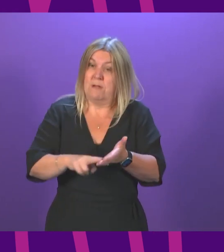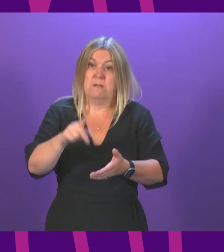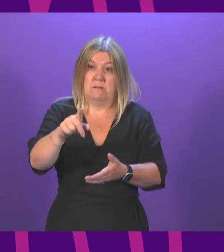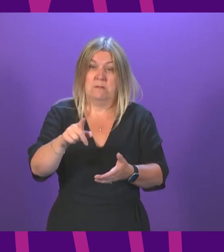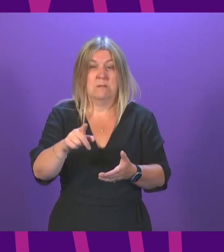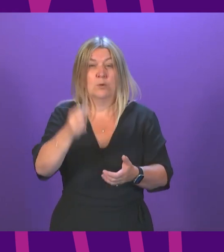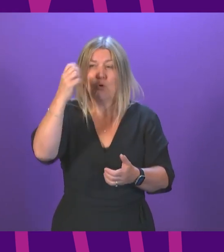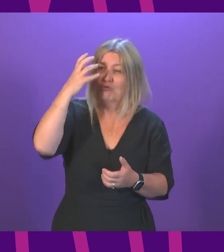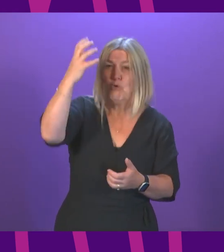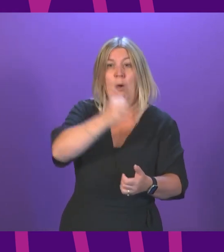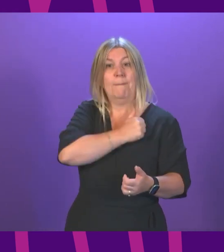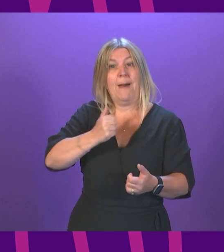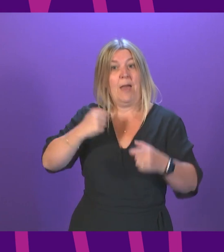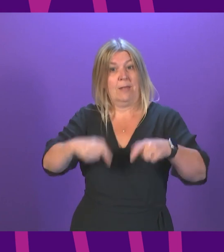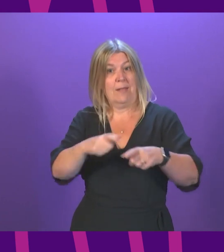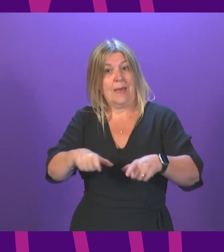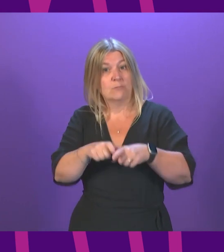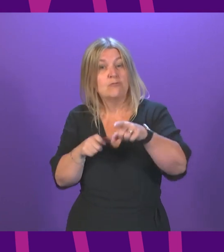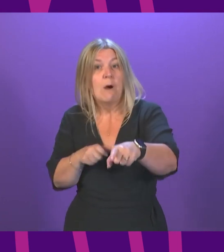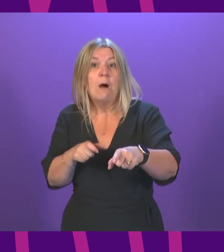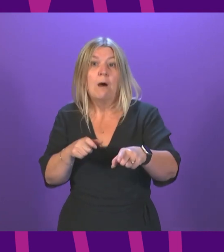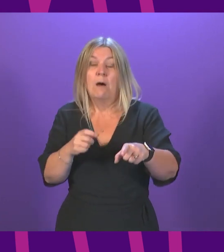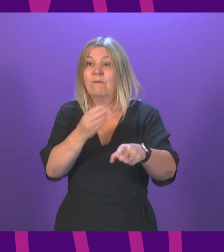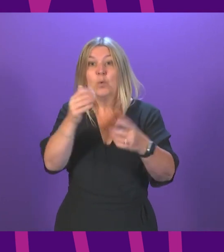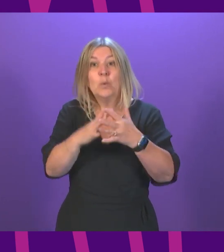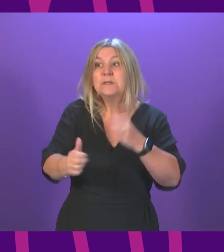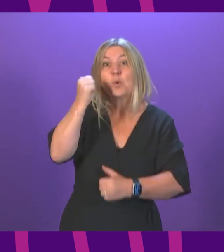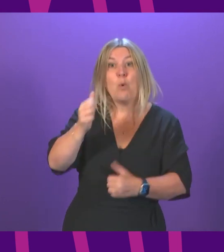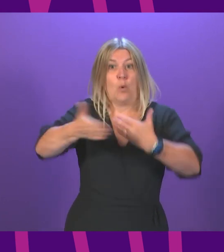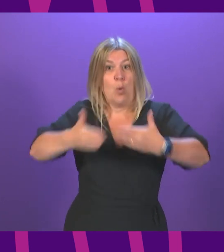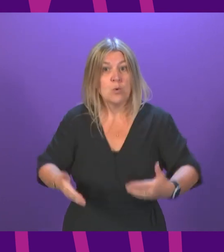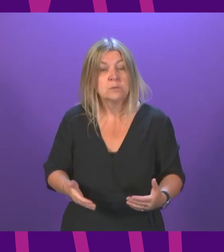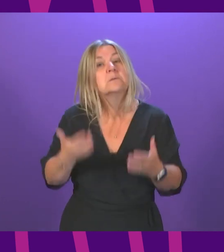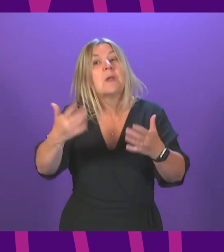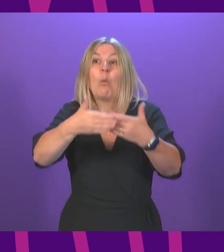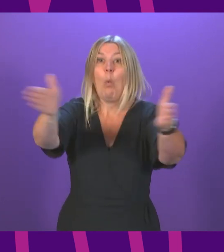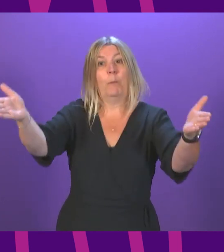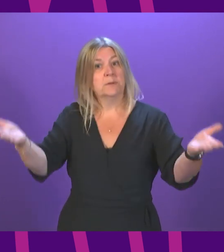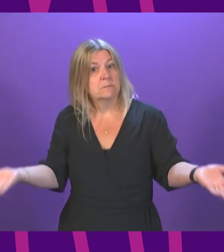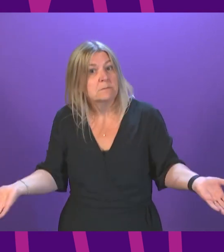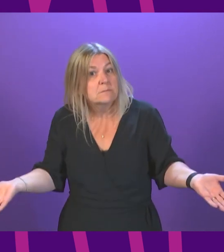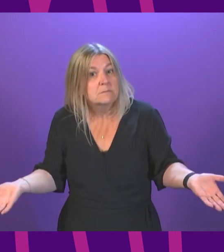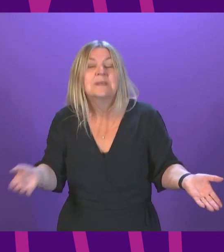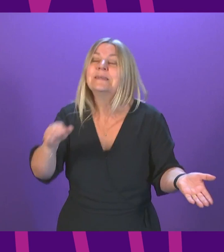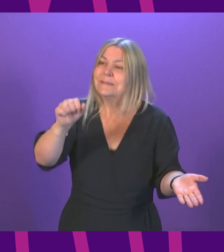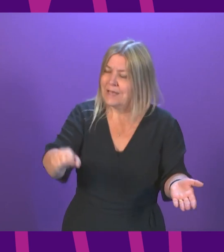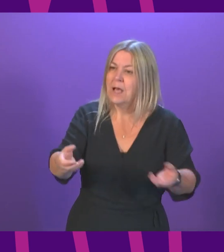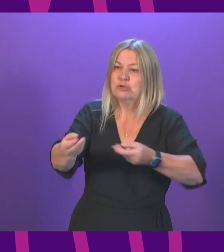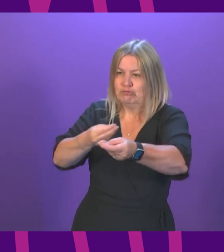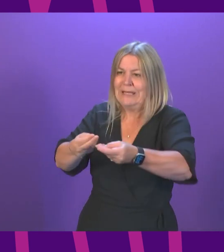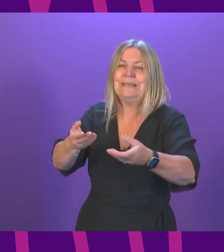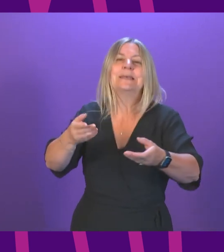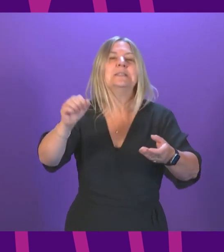were completely closed, now open. Of course, trading is not completely normal because people, apart from anything else, still have a degree of